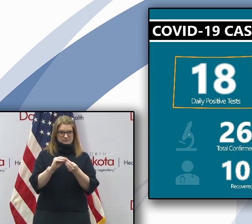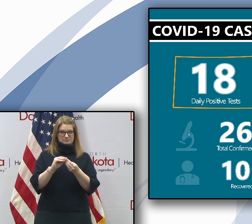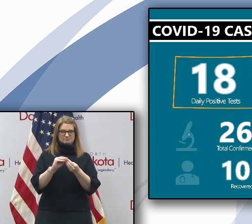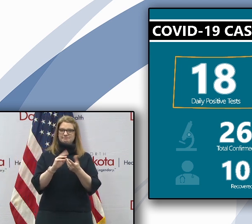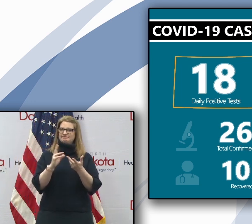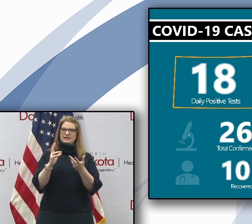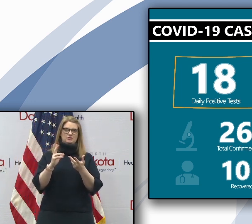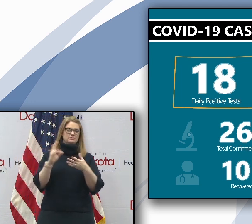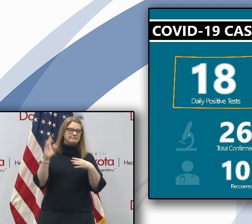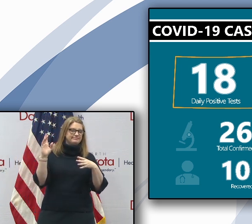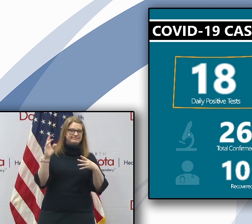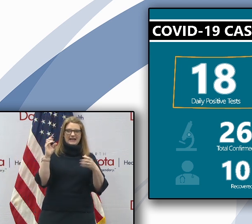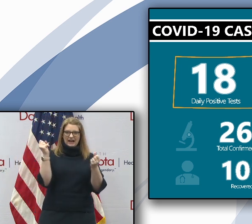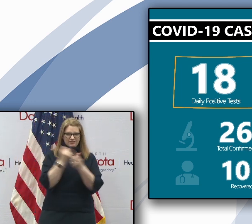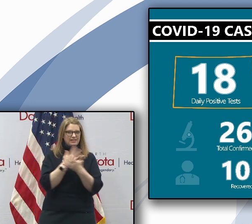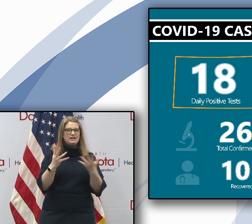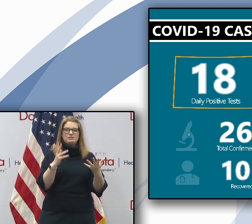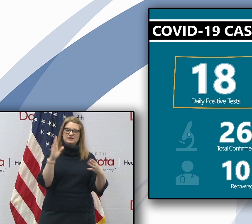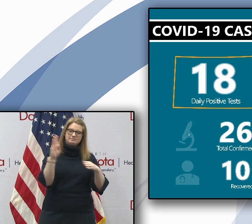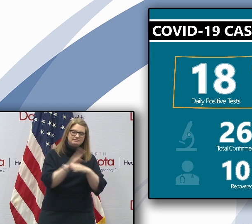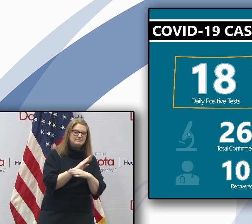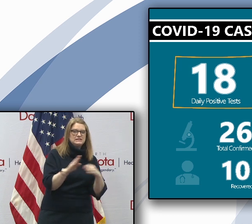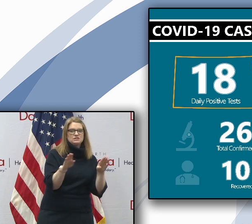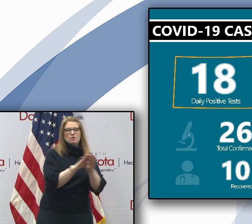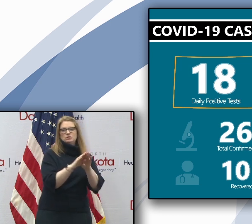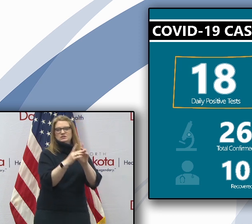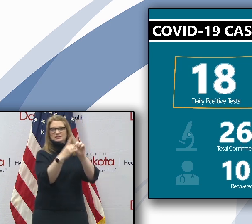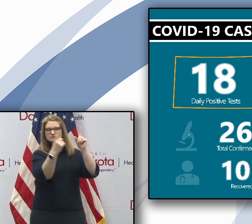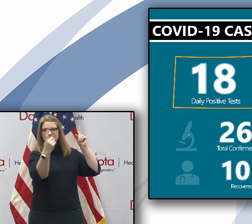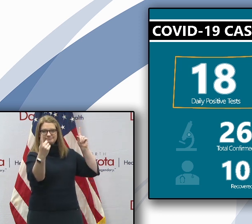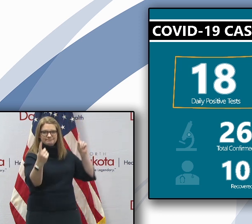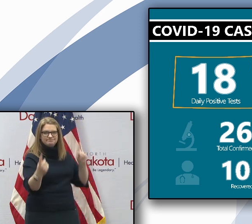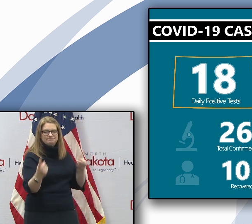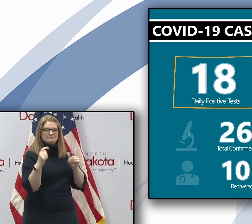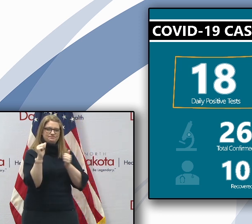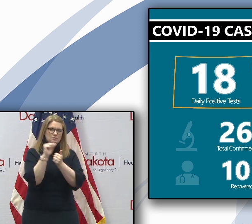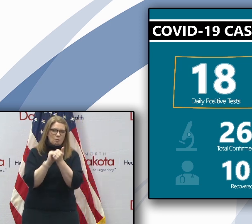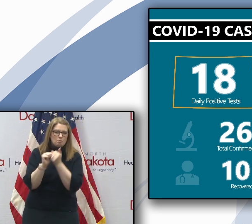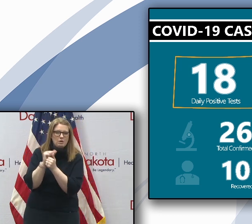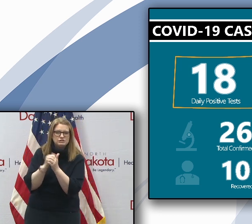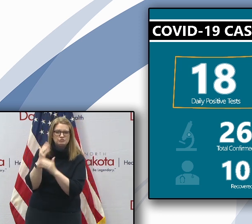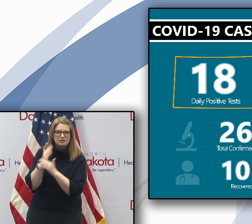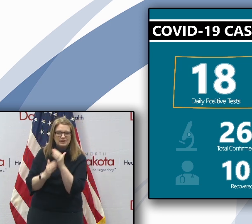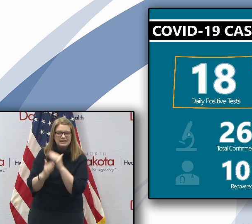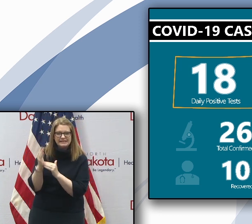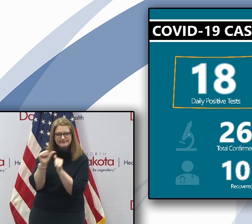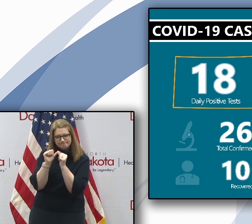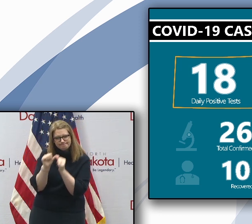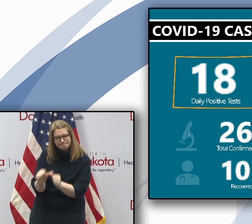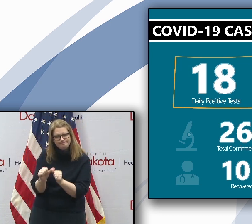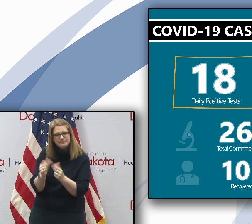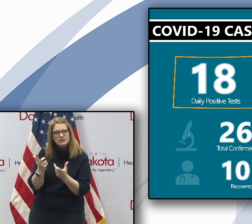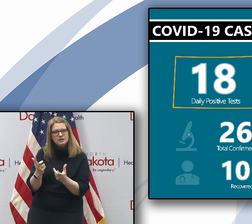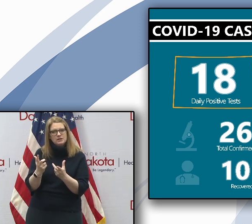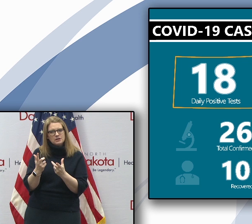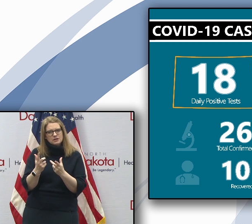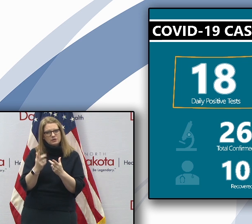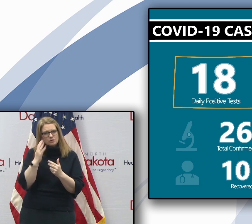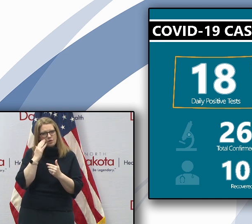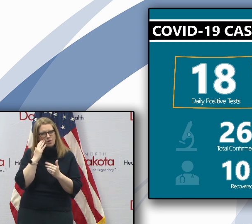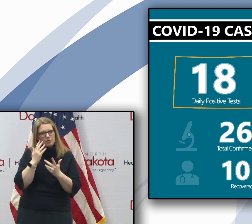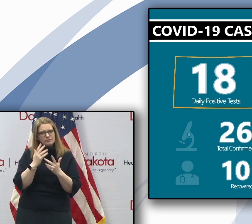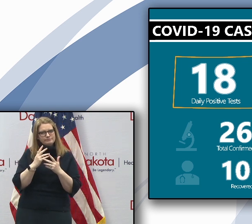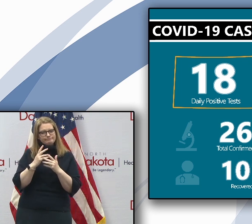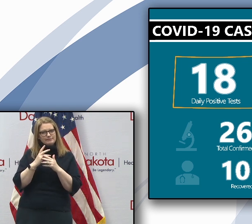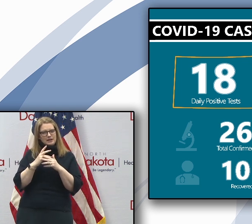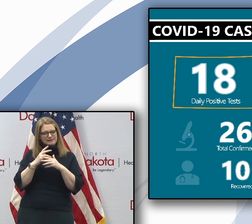closures and physical distancing and great hygiene practices, all of the new approaches to how we're conducting